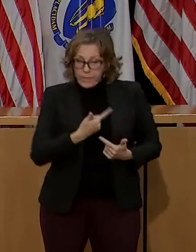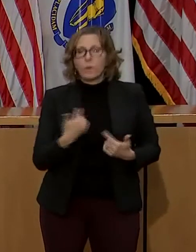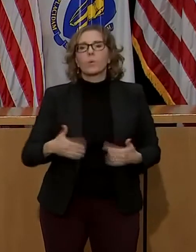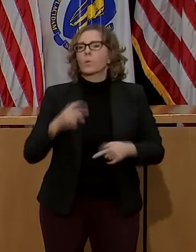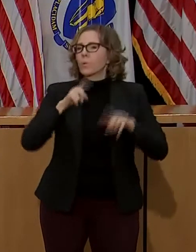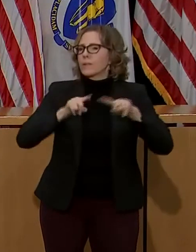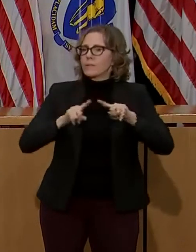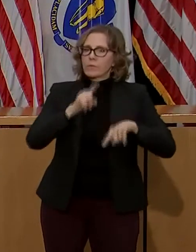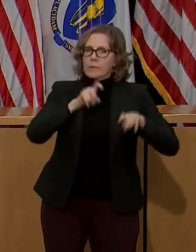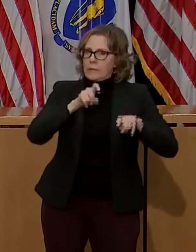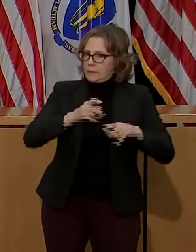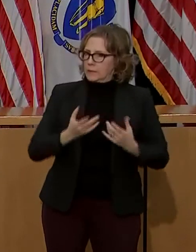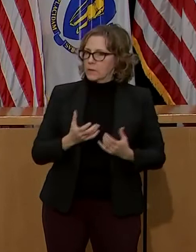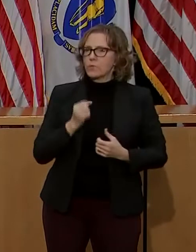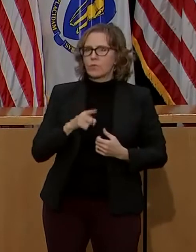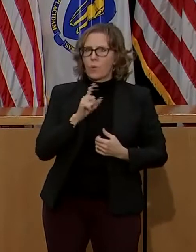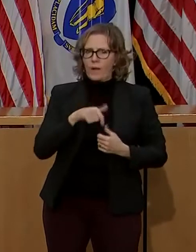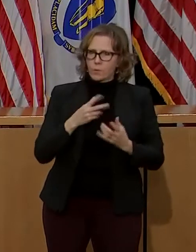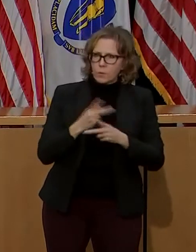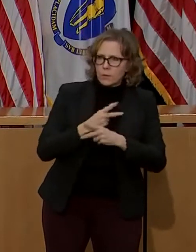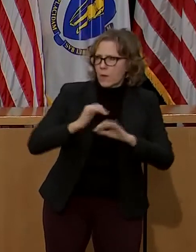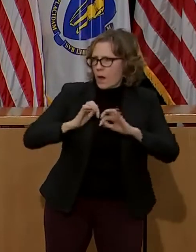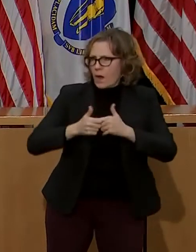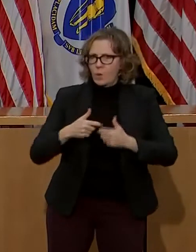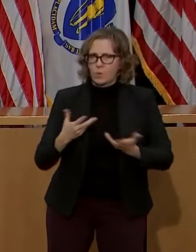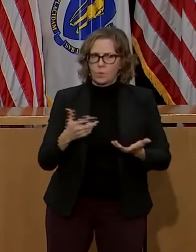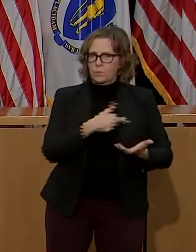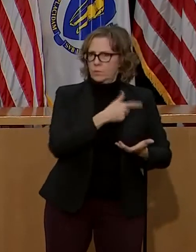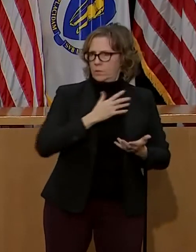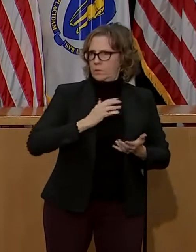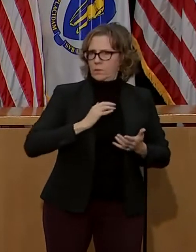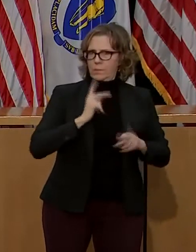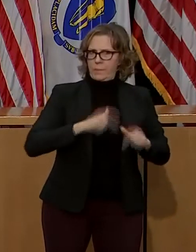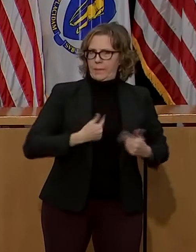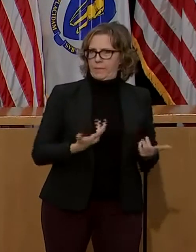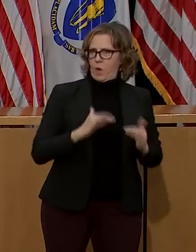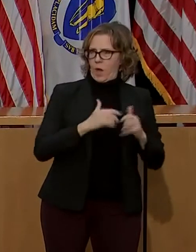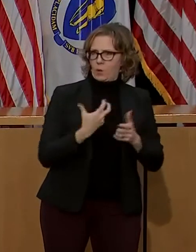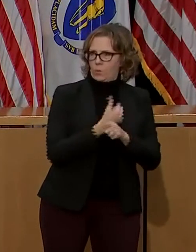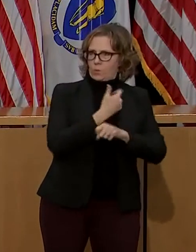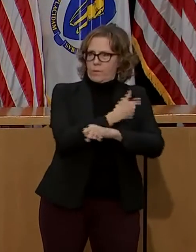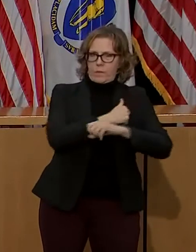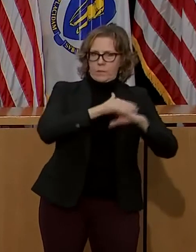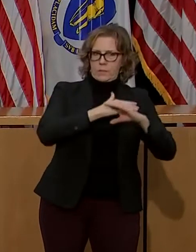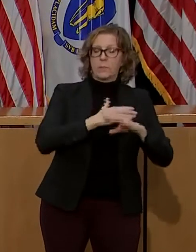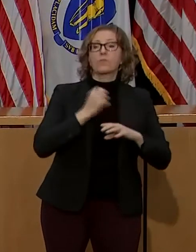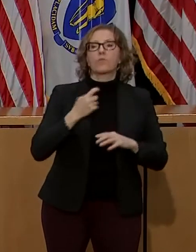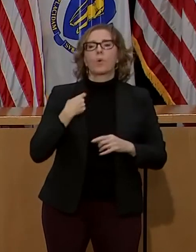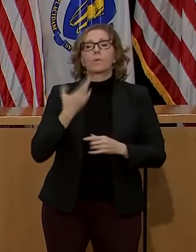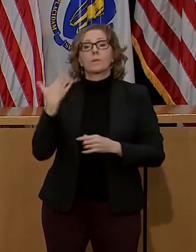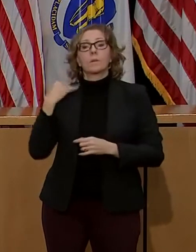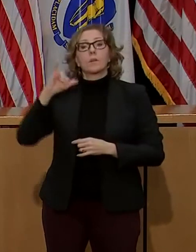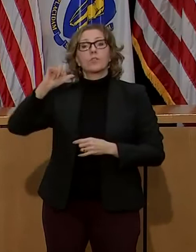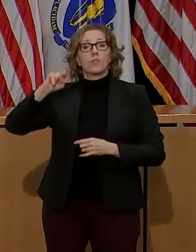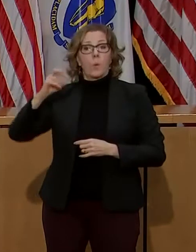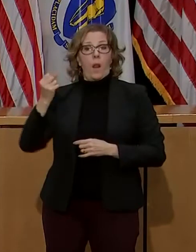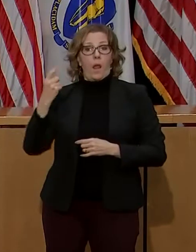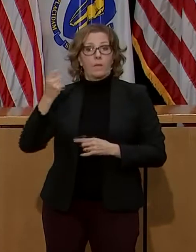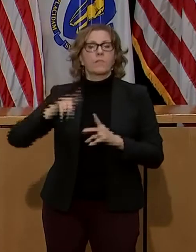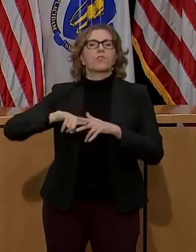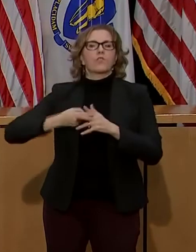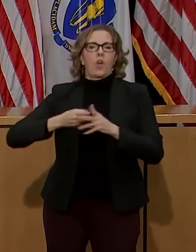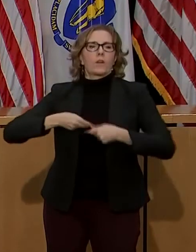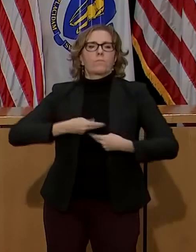strategies in terms of vaccination plans. The clinics began on a rolling basis starting on January 11th. To date,